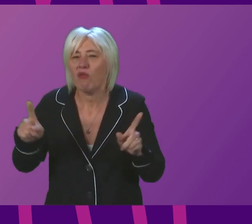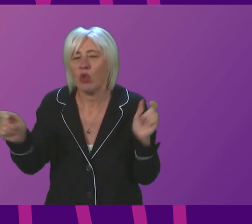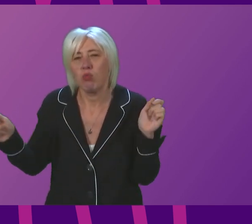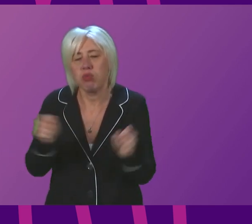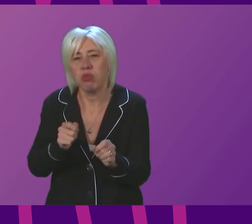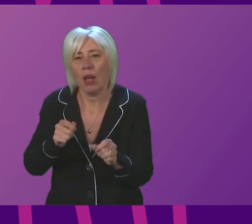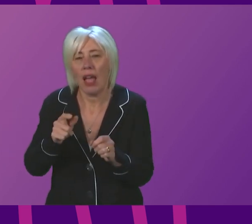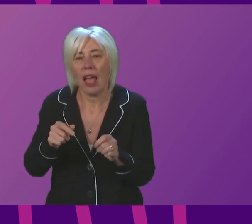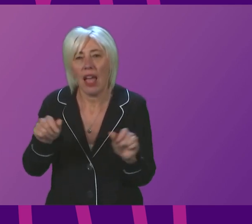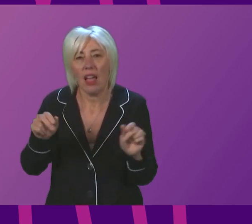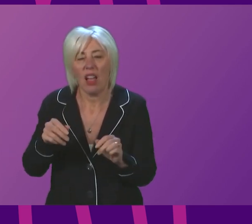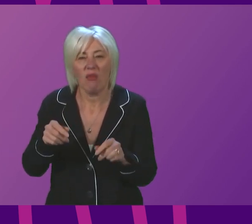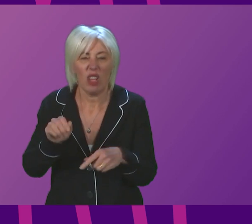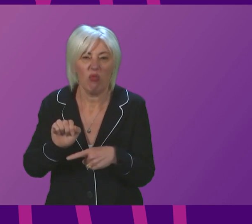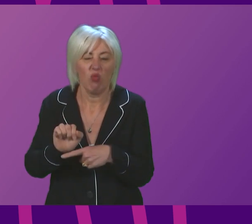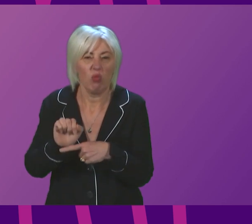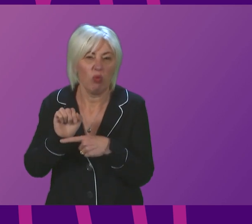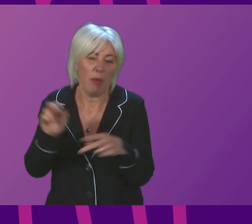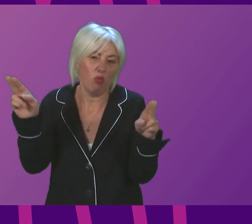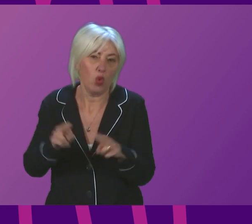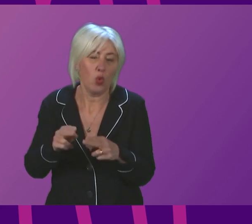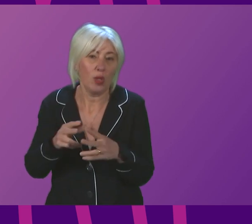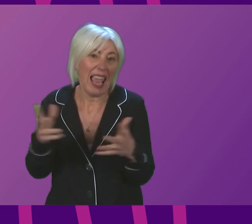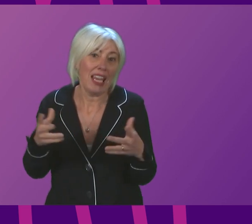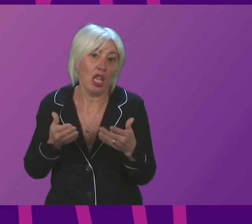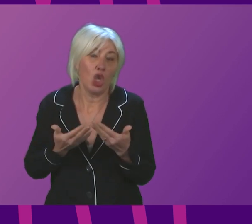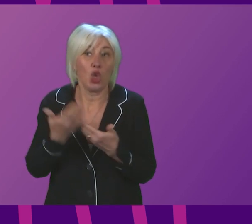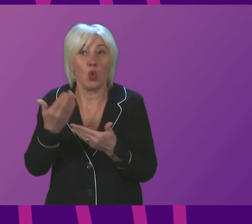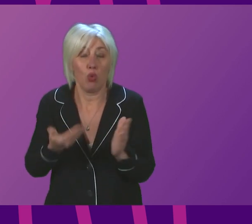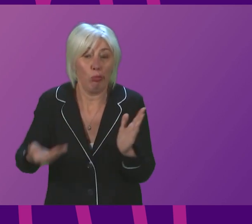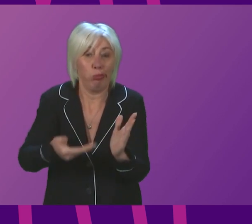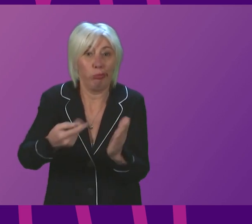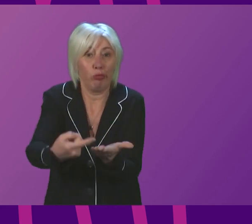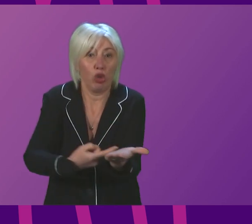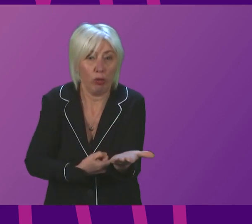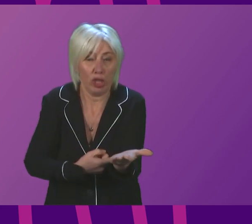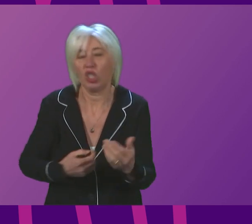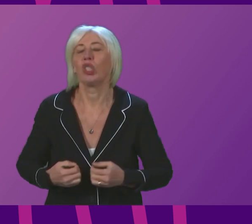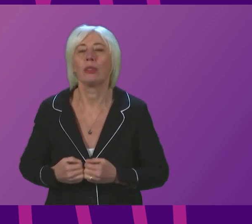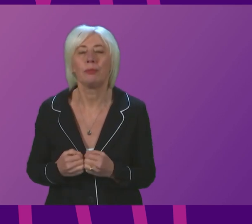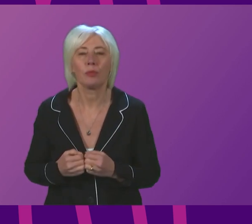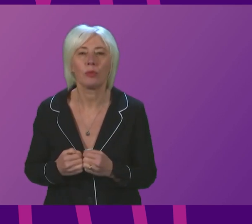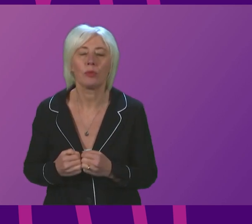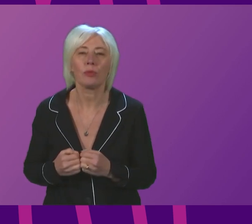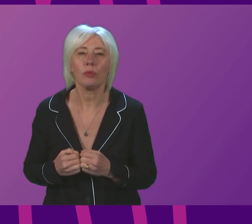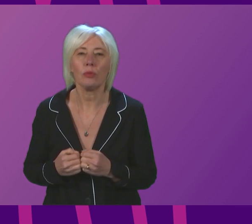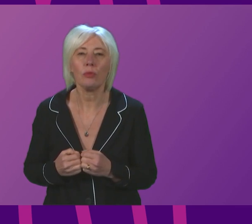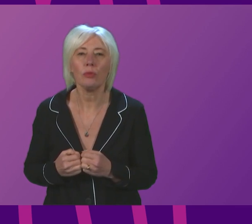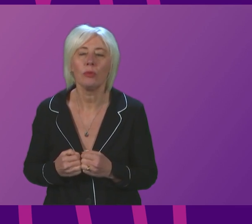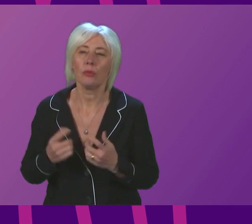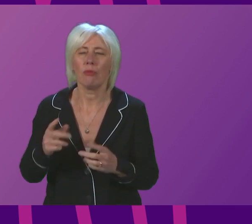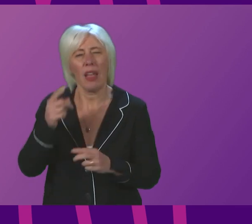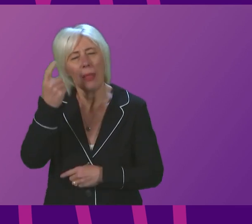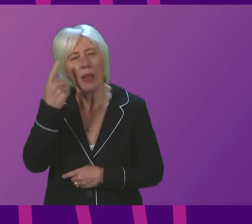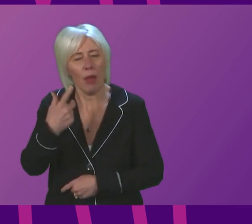help us avoid the need for any more onerous restrictions. John Mason to be followed by Jamie Halcroj-Johnson. Thank you. Concerning